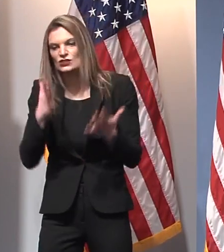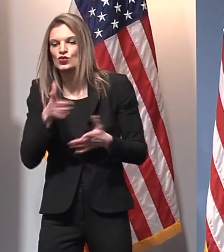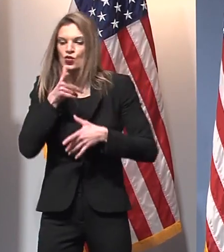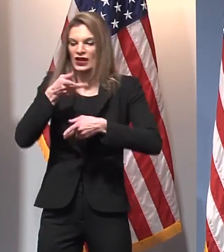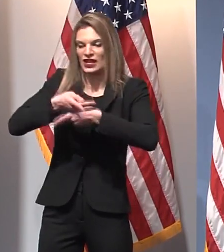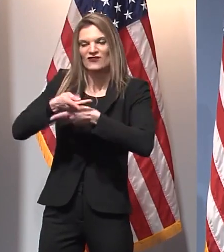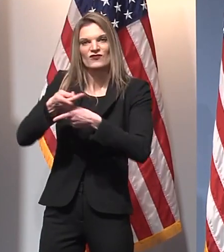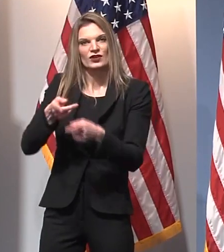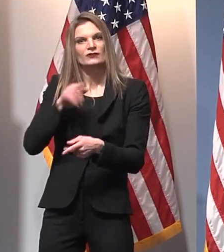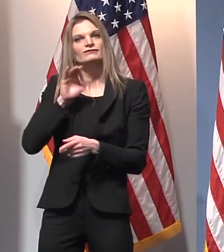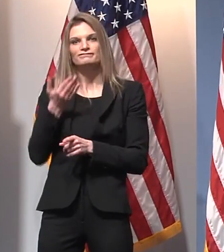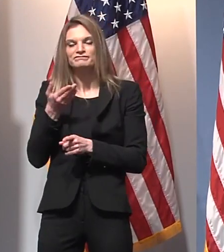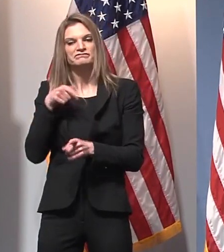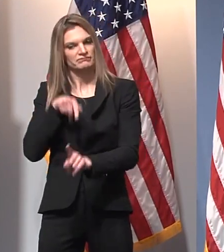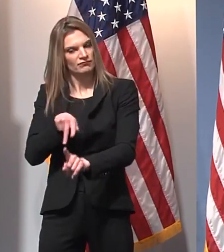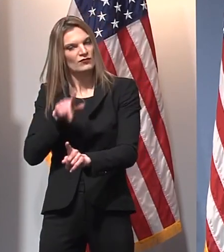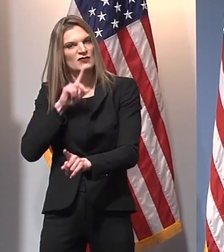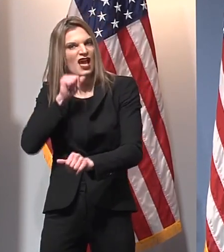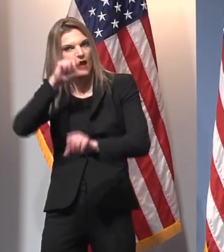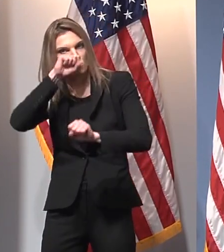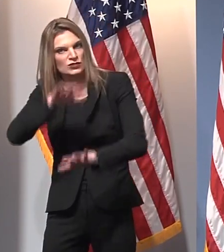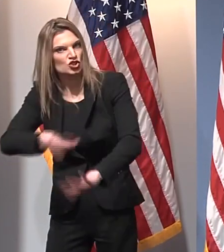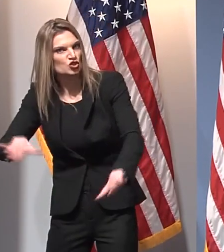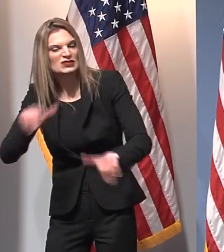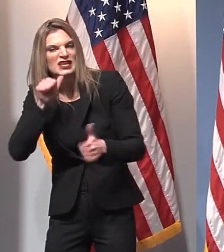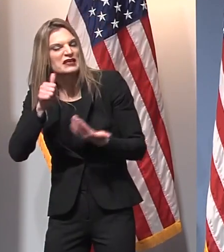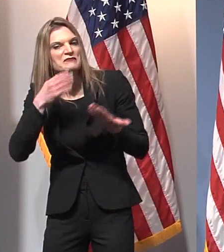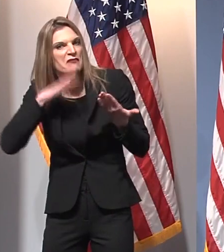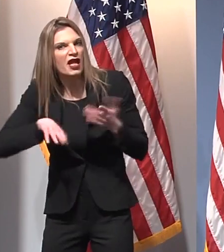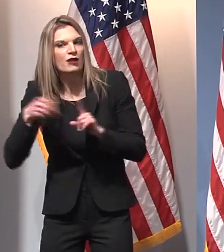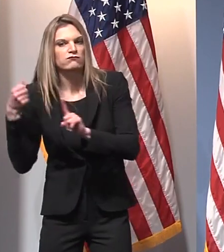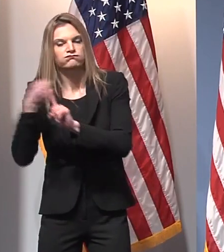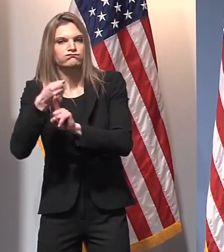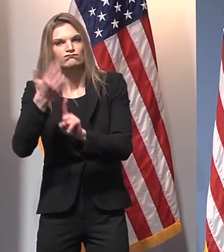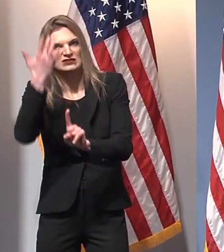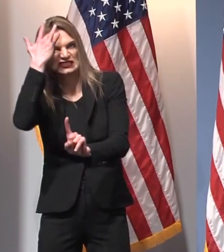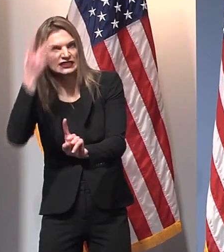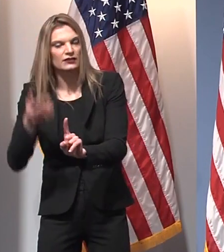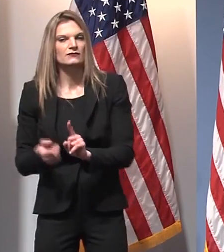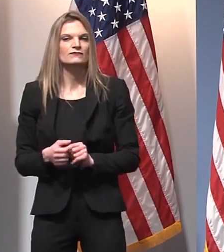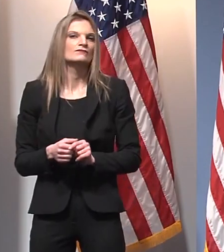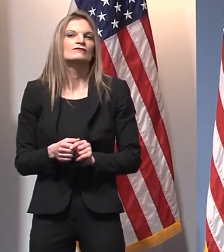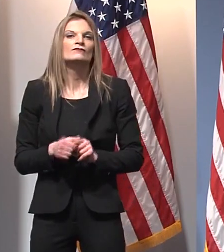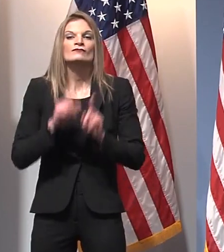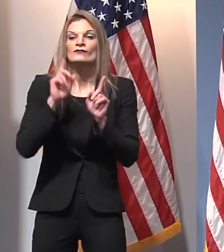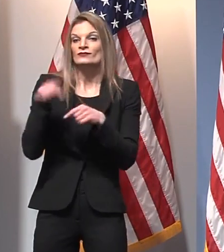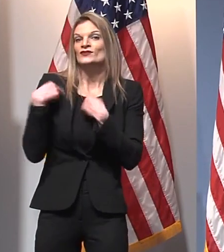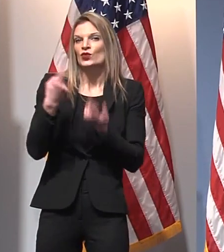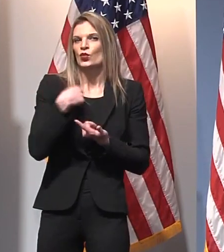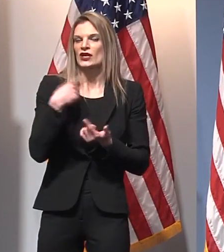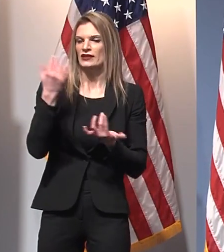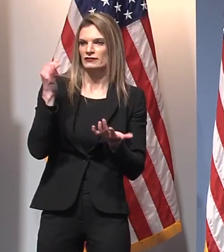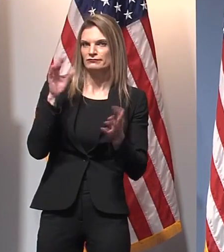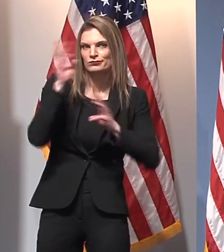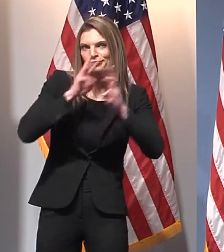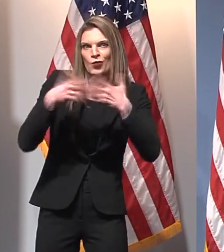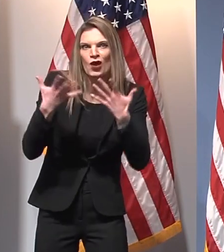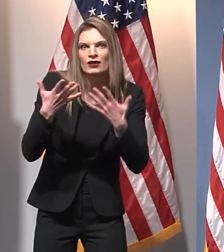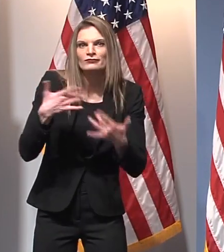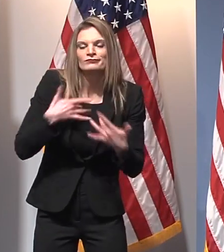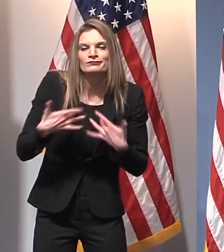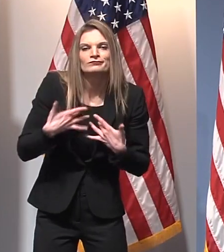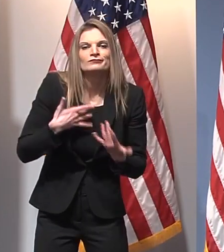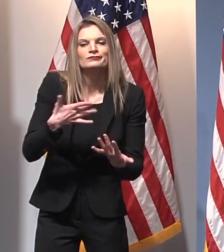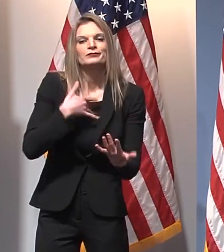or even their parents. Furthermore, we learned that asymptomatic spread, which has been such a major obstacle to controlling the pandemic, does not appear to